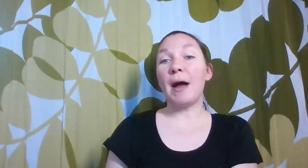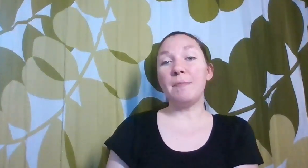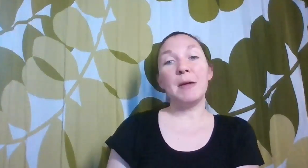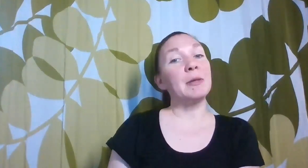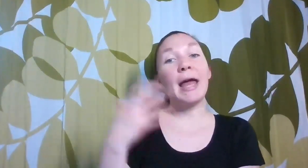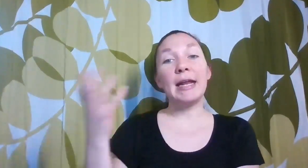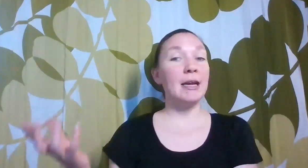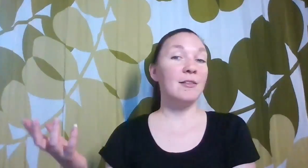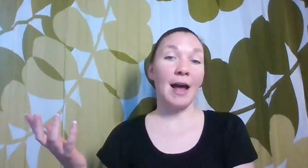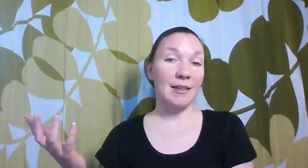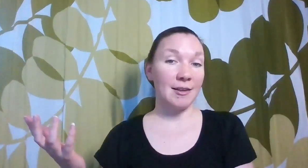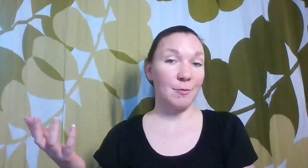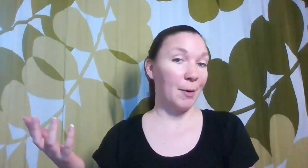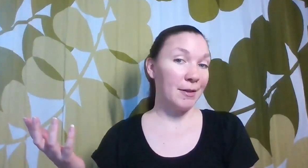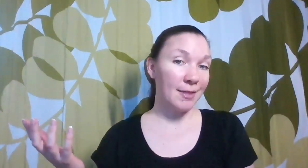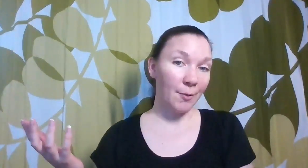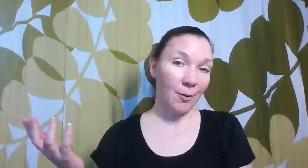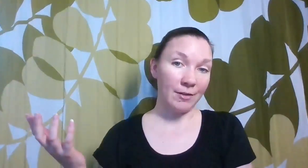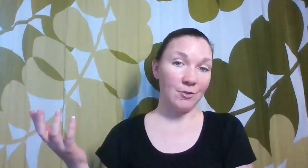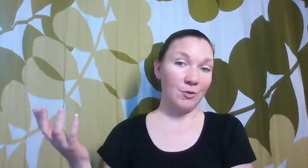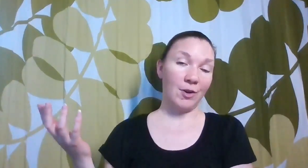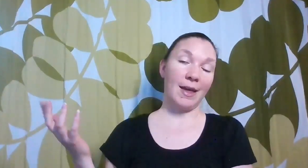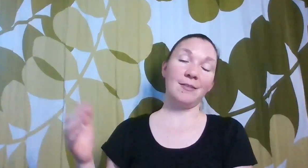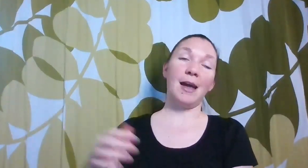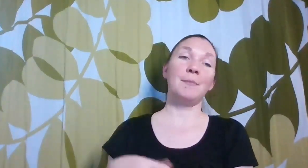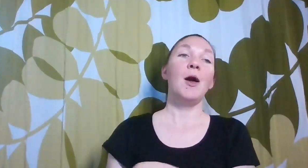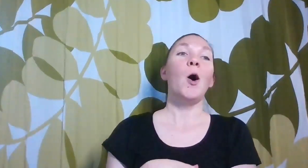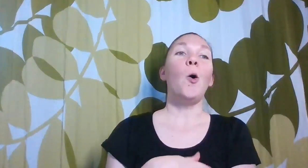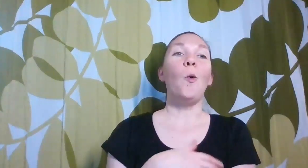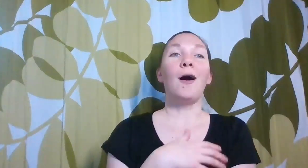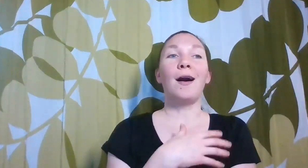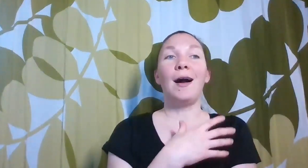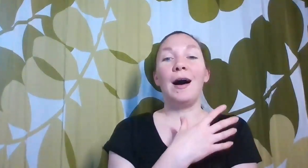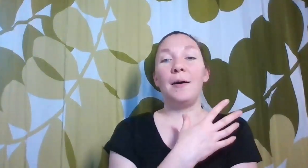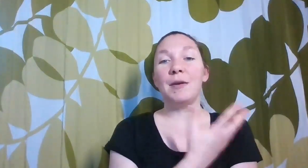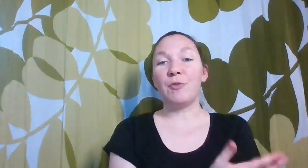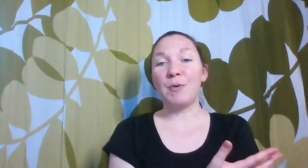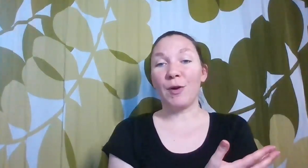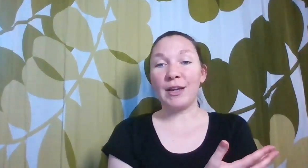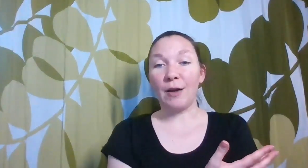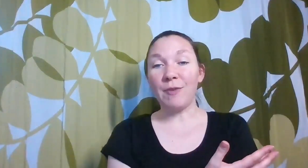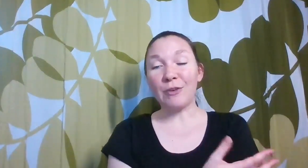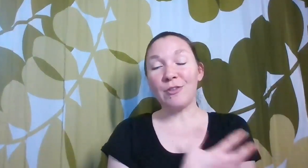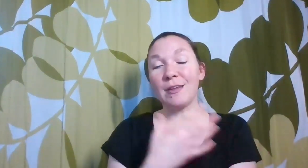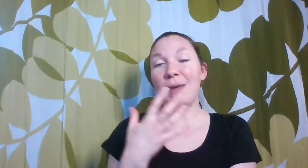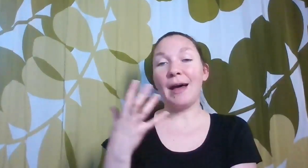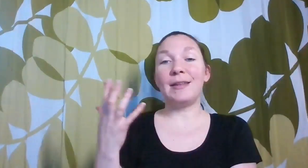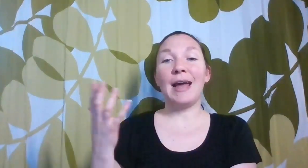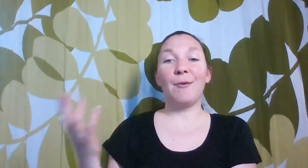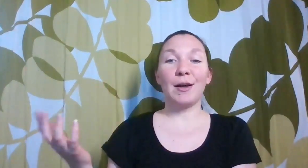might be planning science experiments that we're going to do during that time. Or if we've been working on fractions in math, now we're